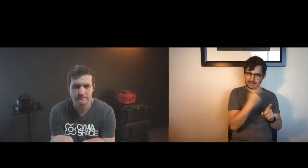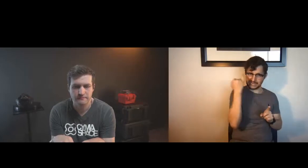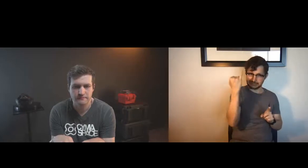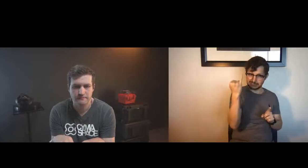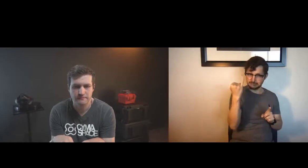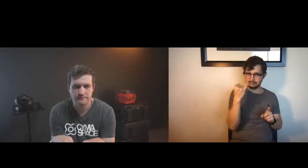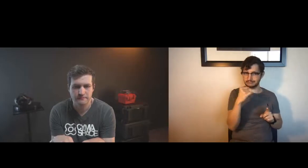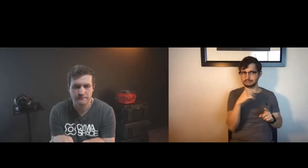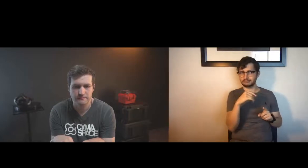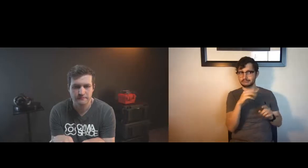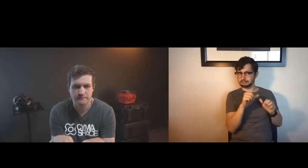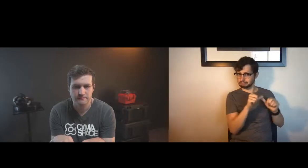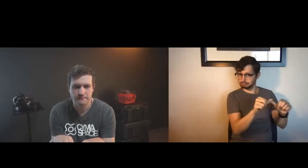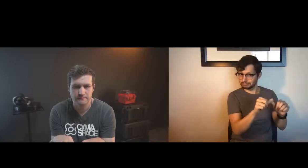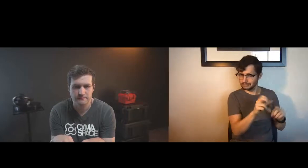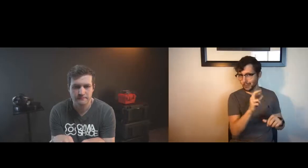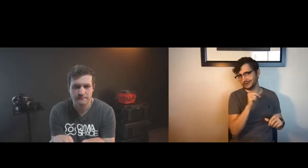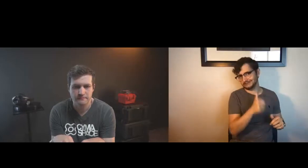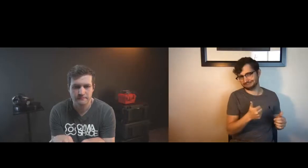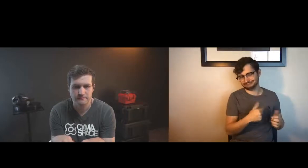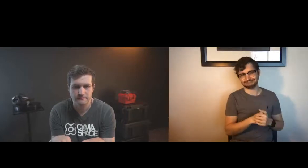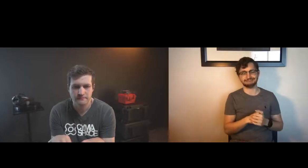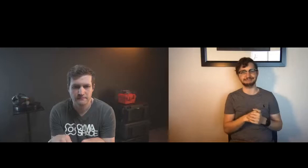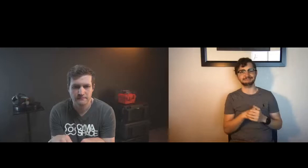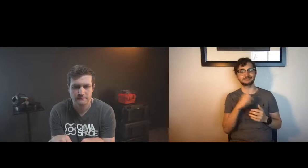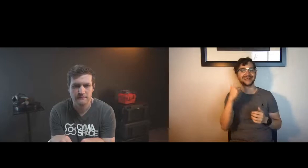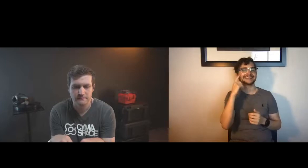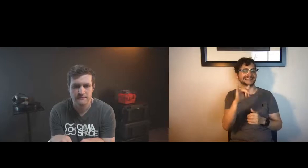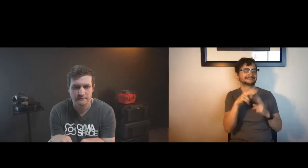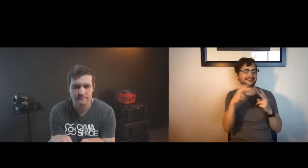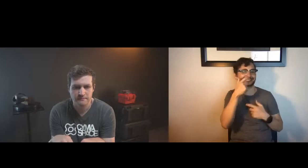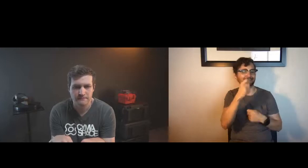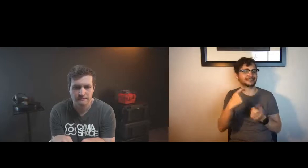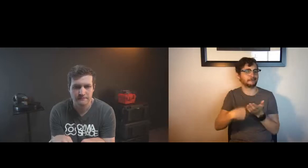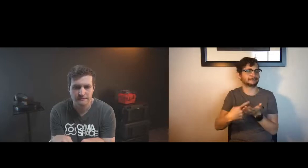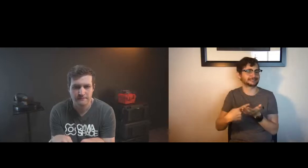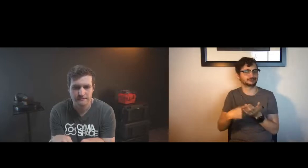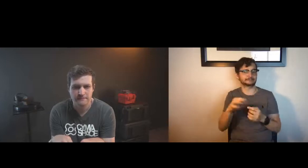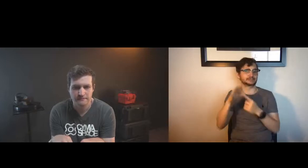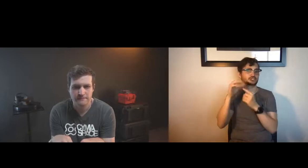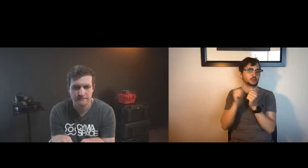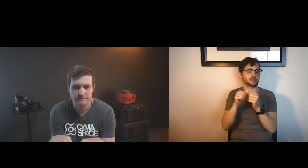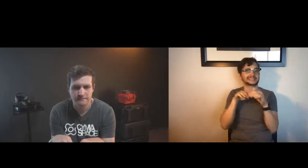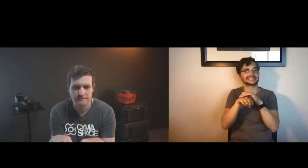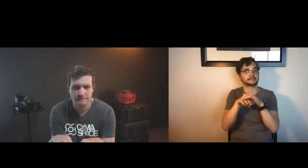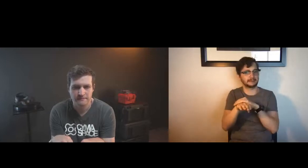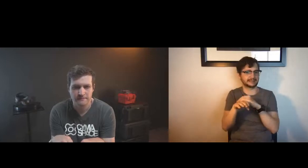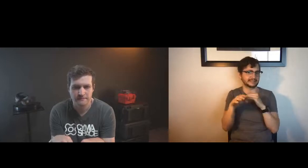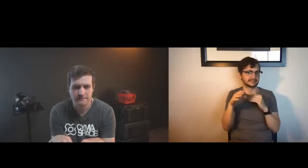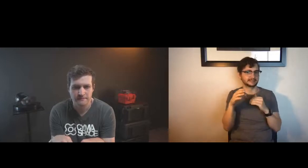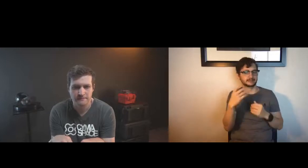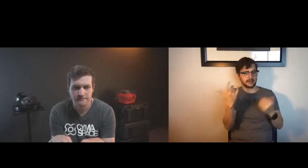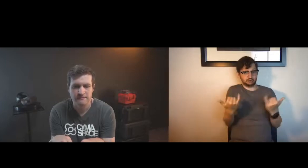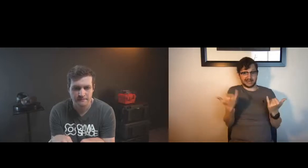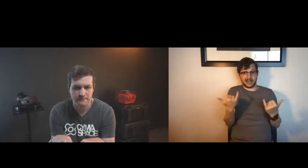and revisit whether notions that we hold today are appropriate to stick with into the future